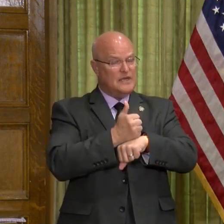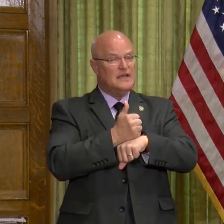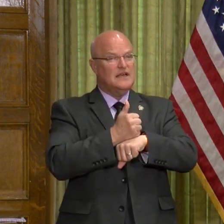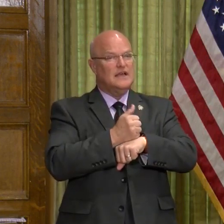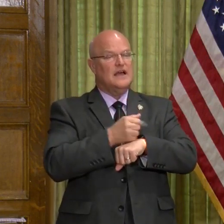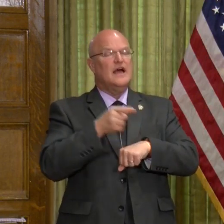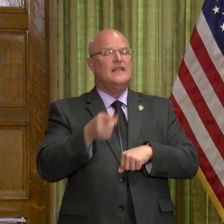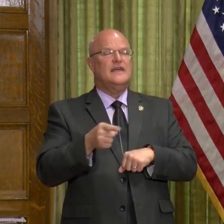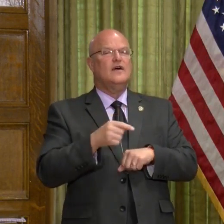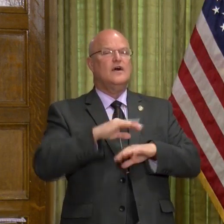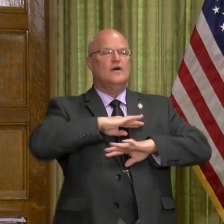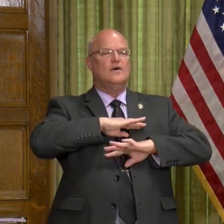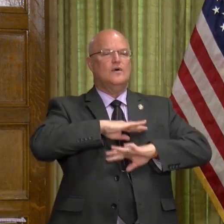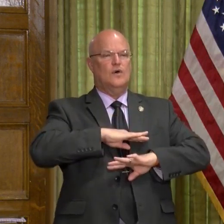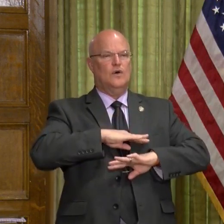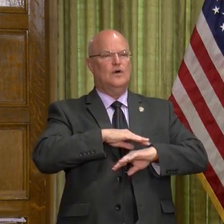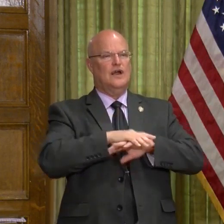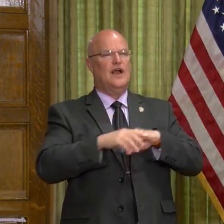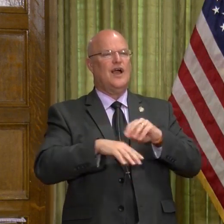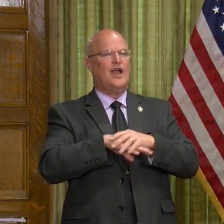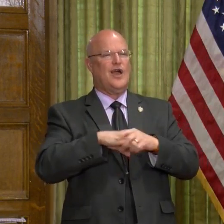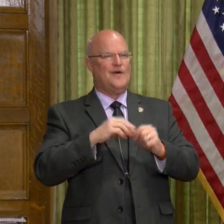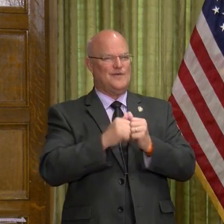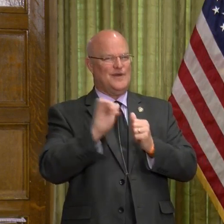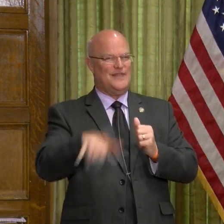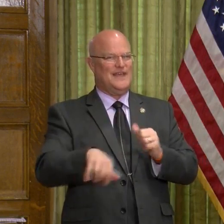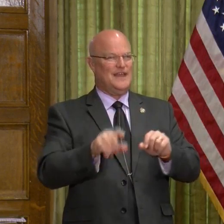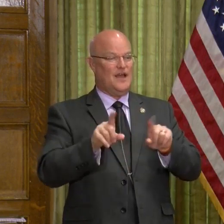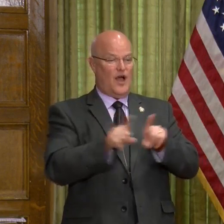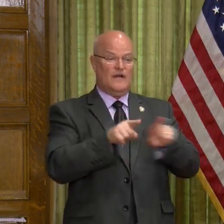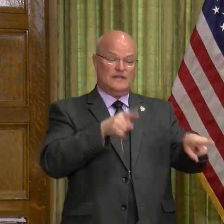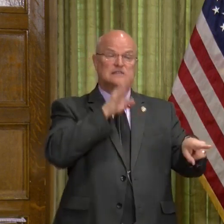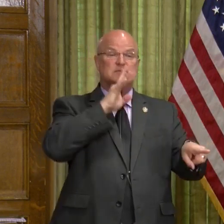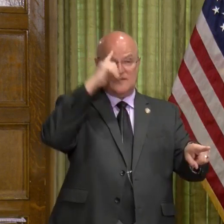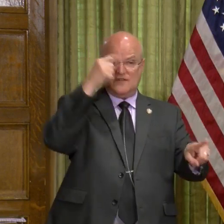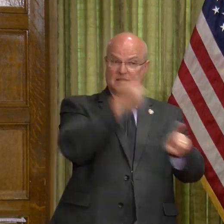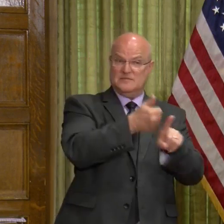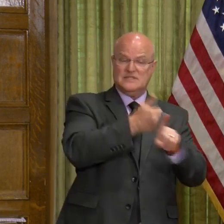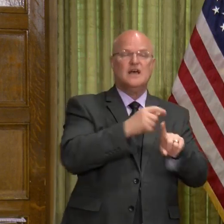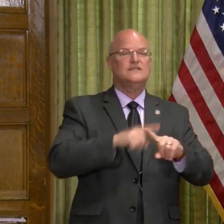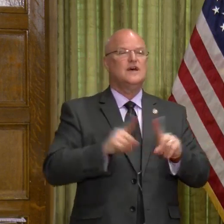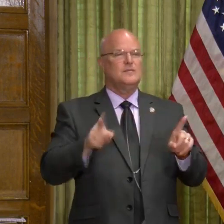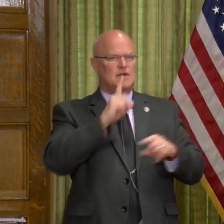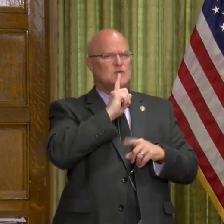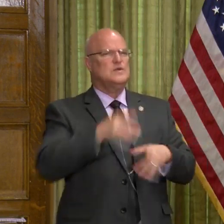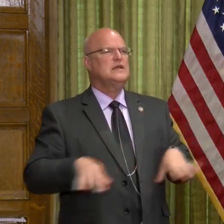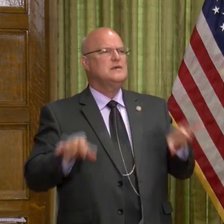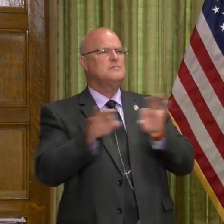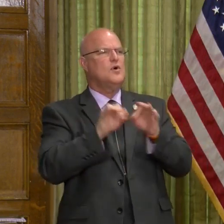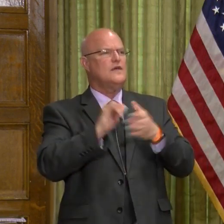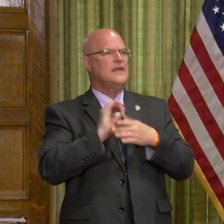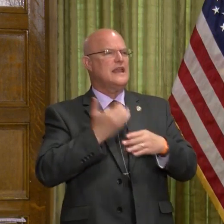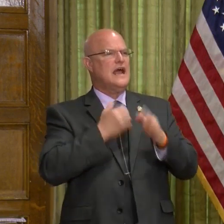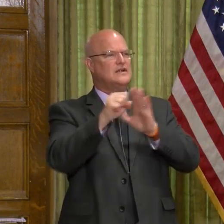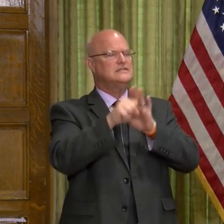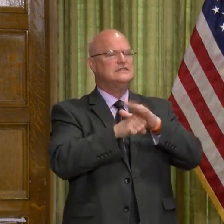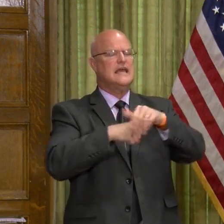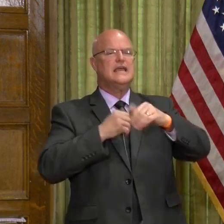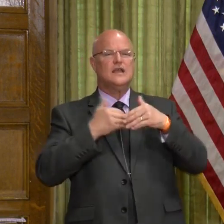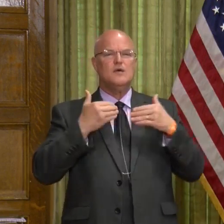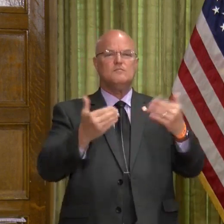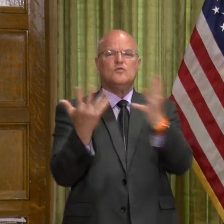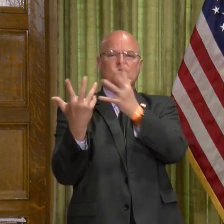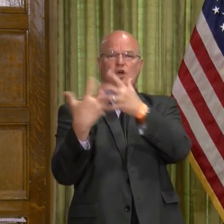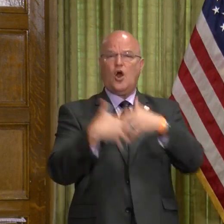there was a comfort level with that. Obviously, they'll speak for themselves, but it's really important that our state move in